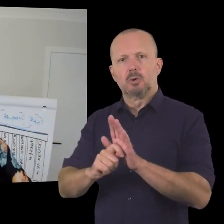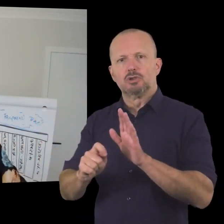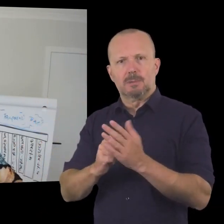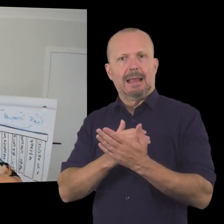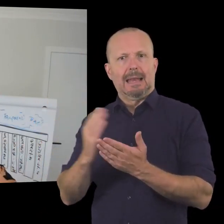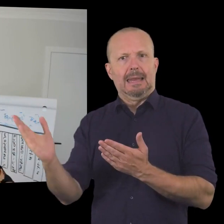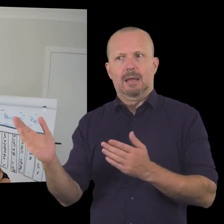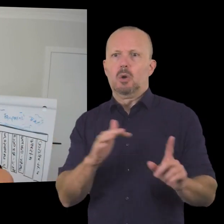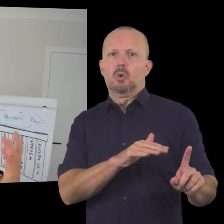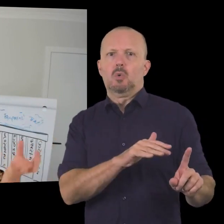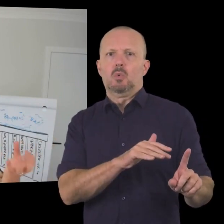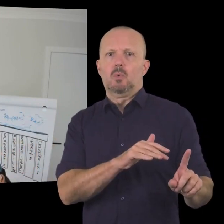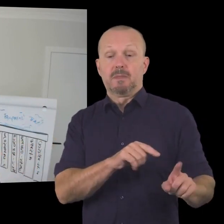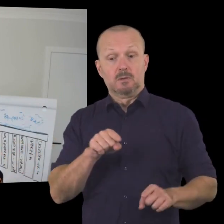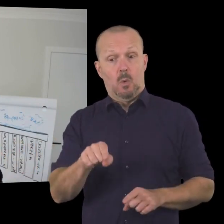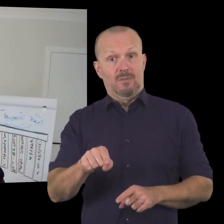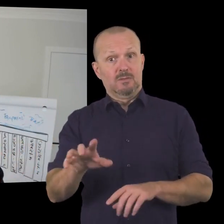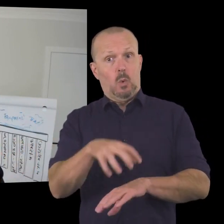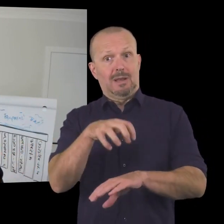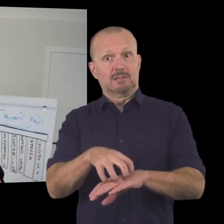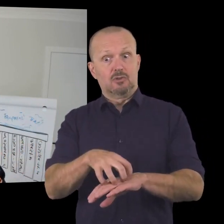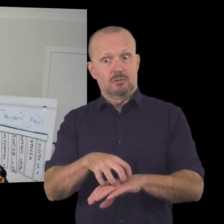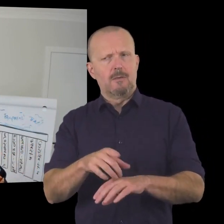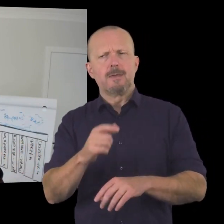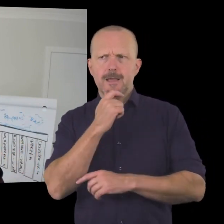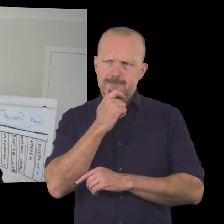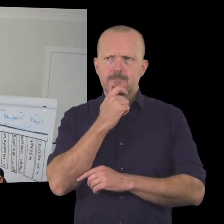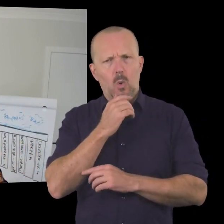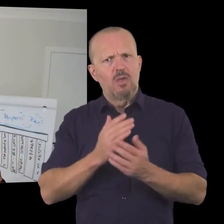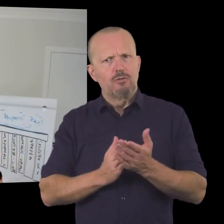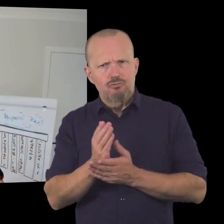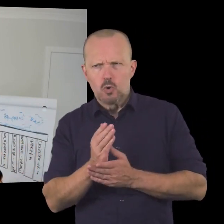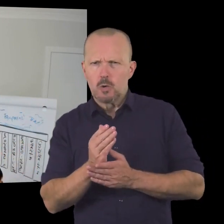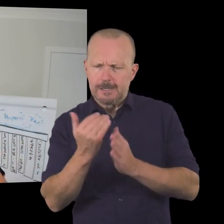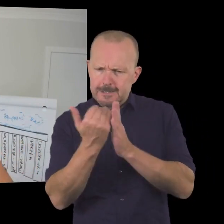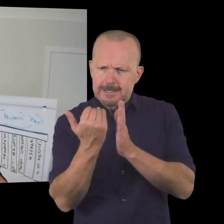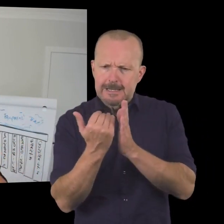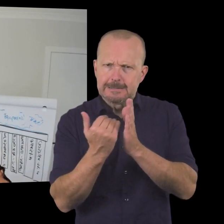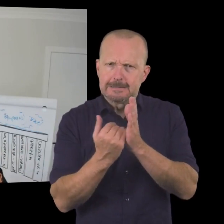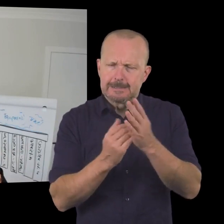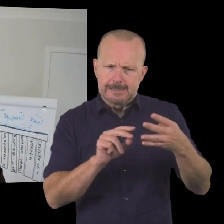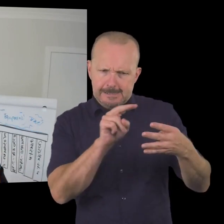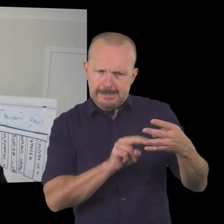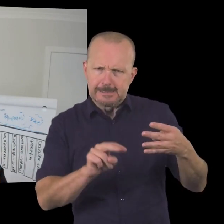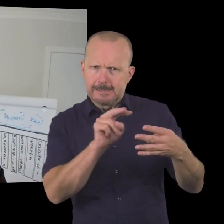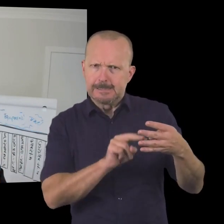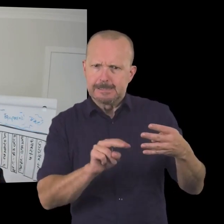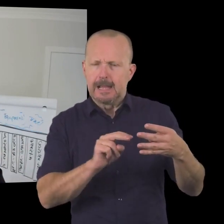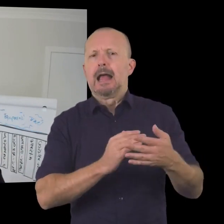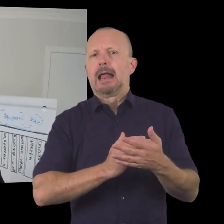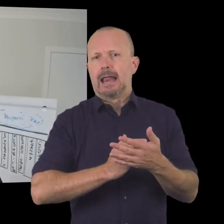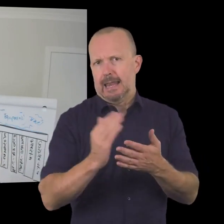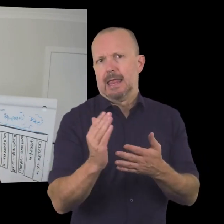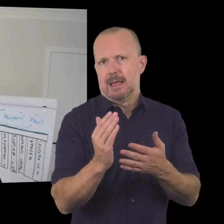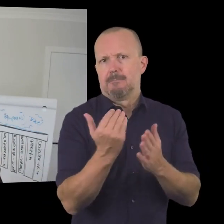uh and during this process that organization that supported uh families with children with autism they were really clear about who were who they connected with as part of the